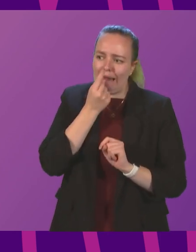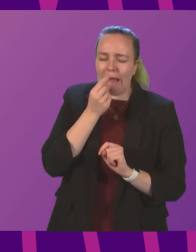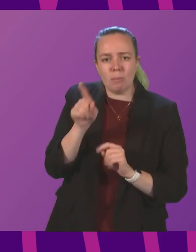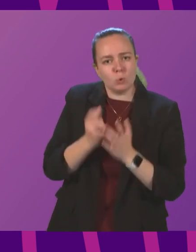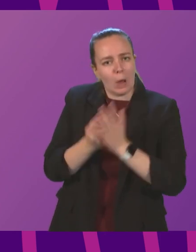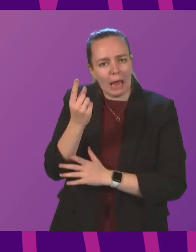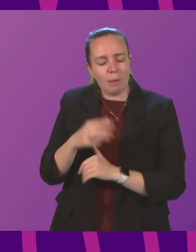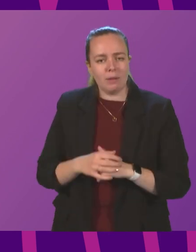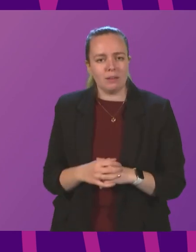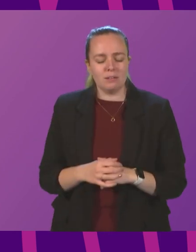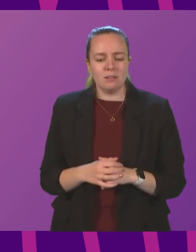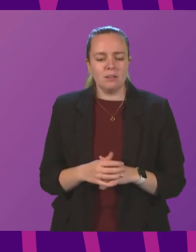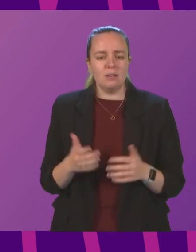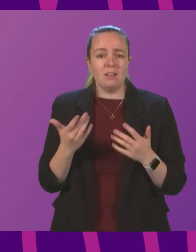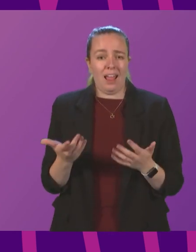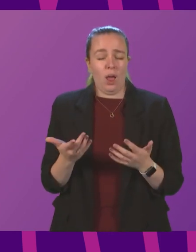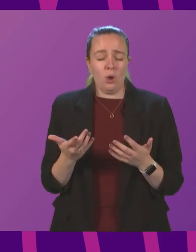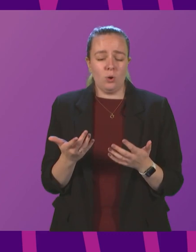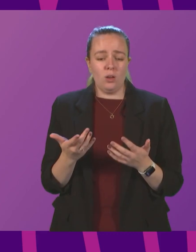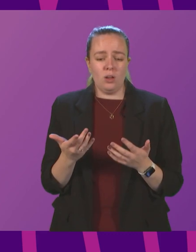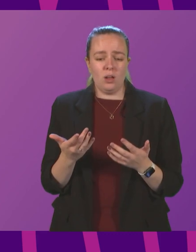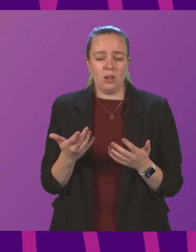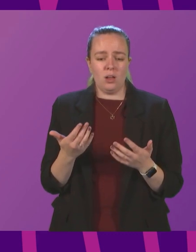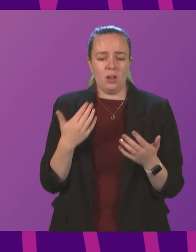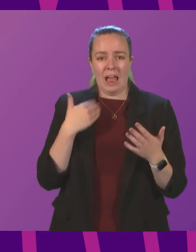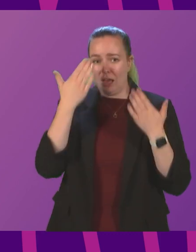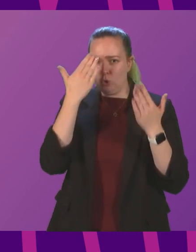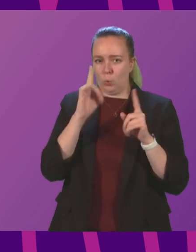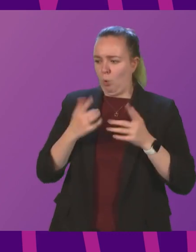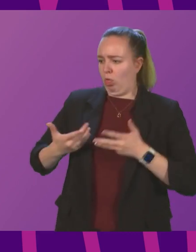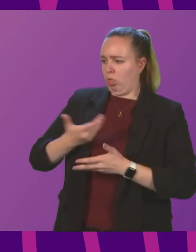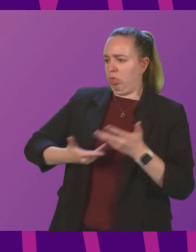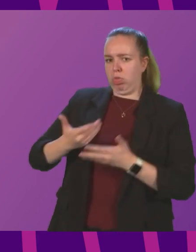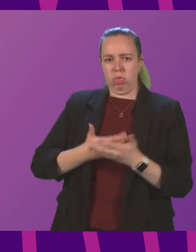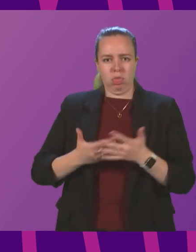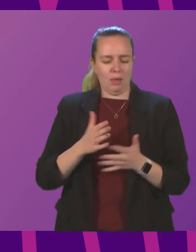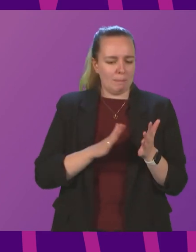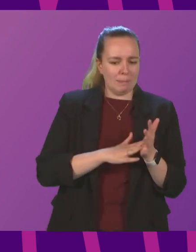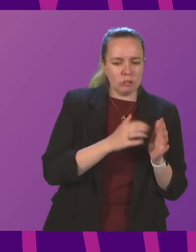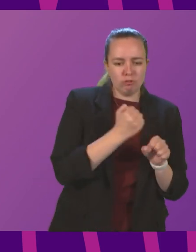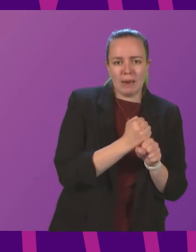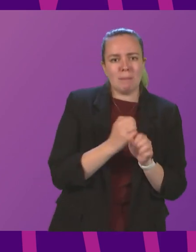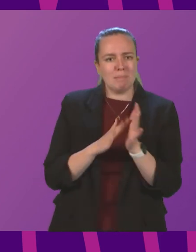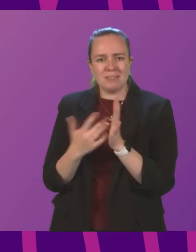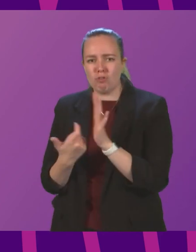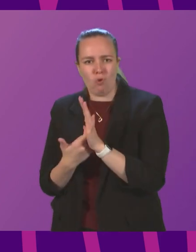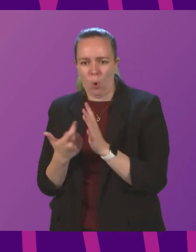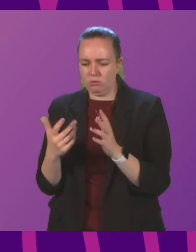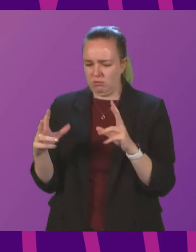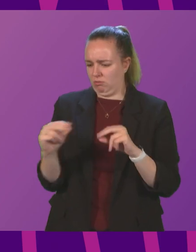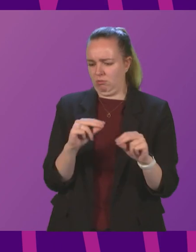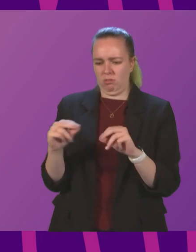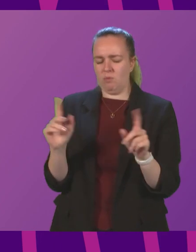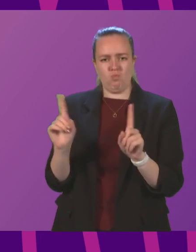case. Now, there's – I don't know what discussion is going on between Ms Graham and Mr Ross, but it's something to do with